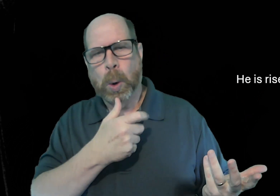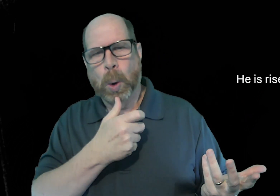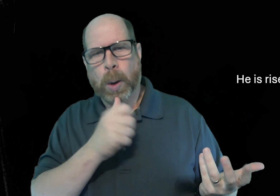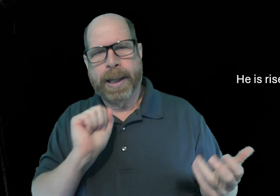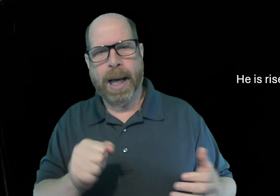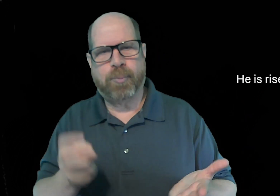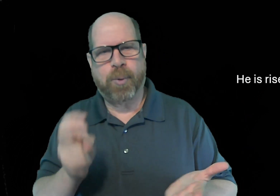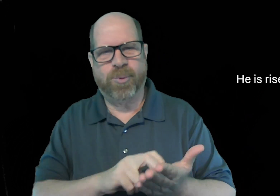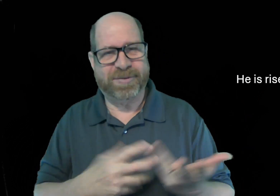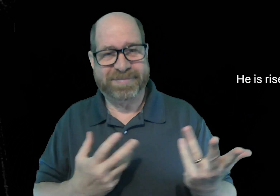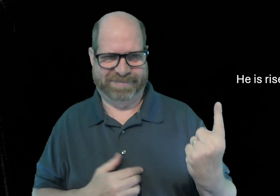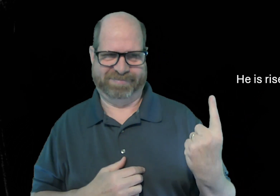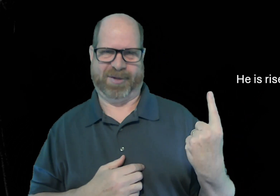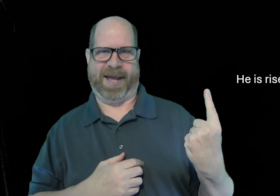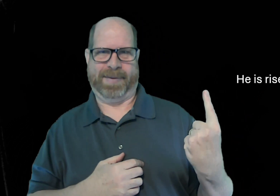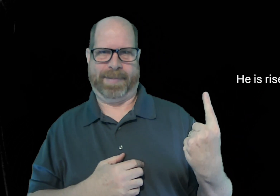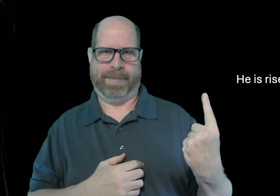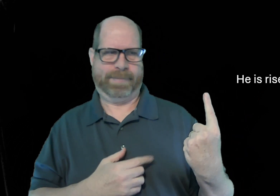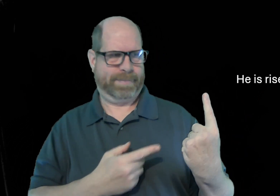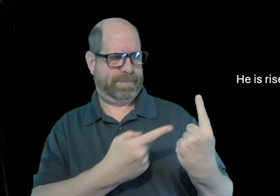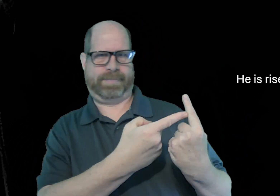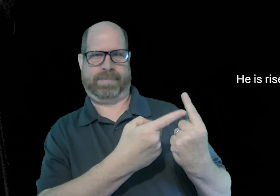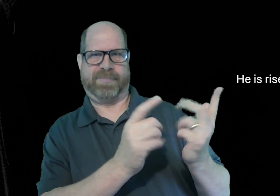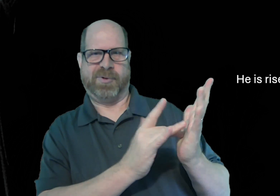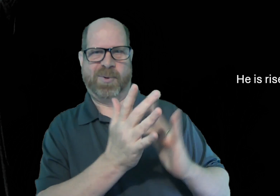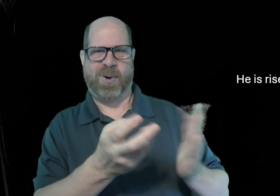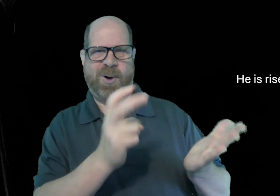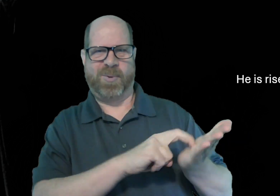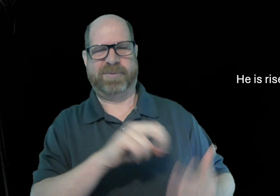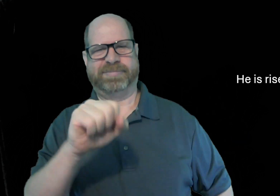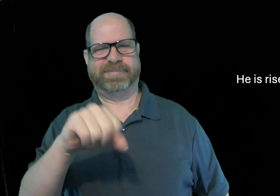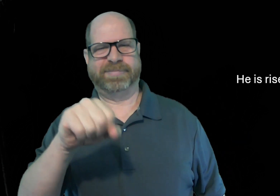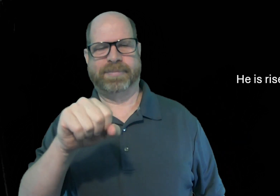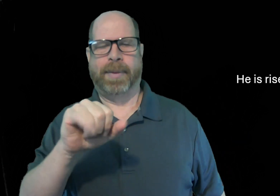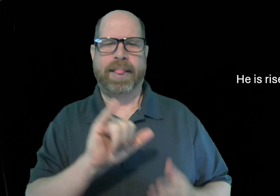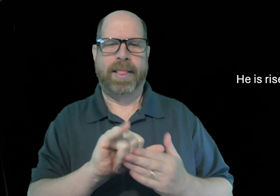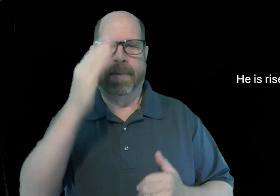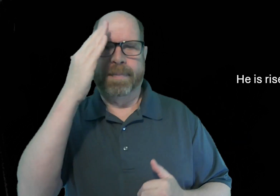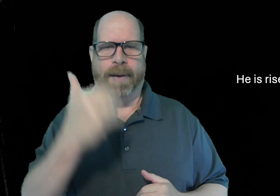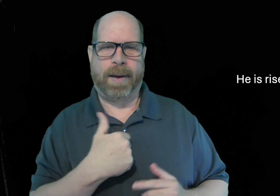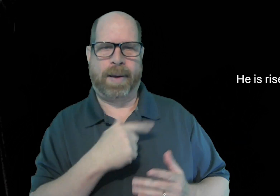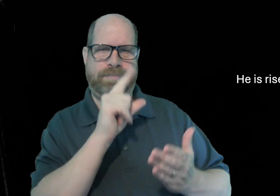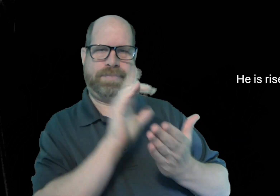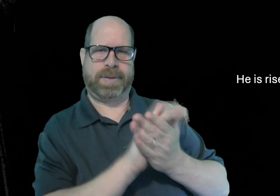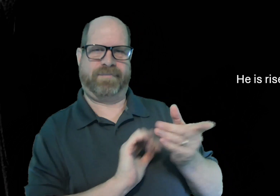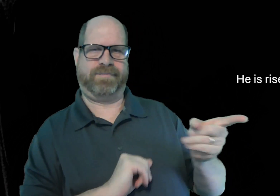and you can say who can rise from the dead only jesus that's why i believe him